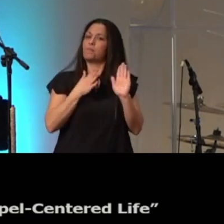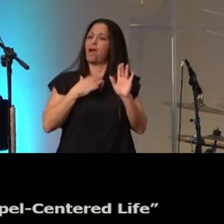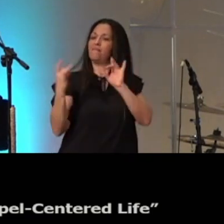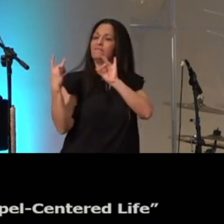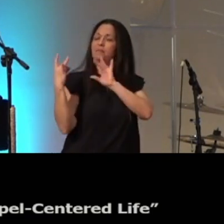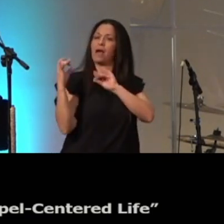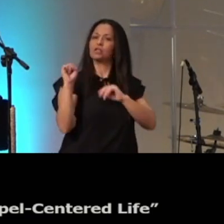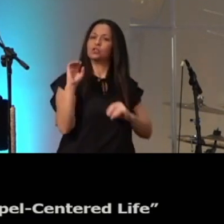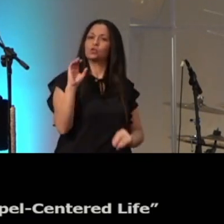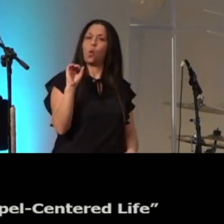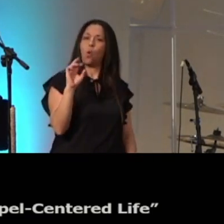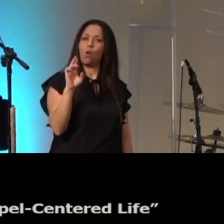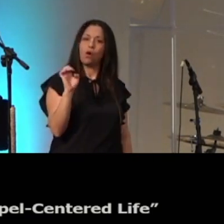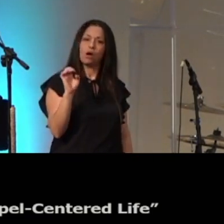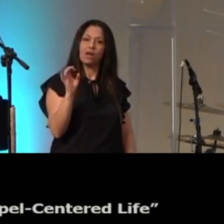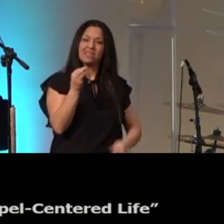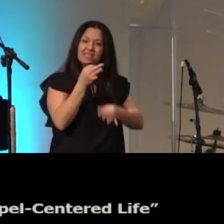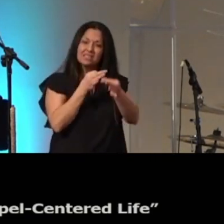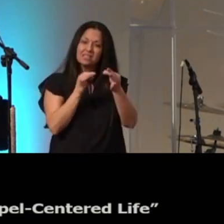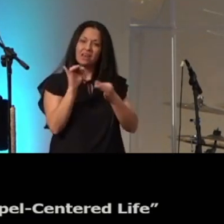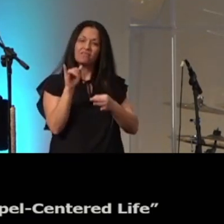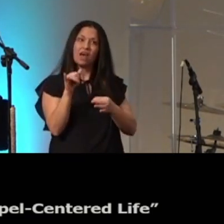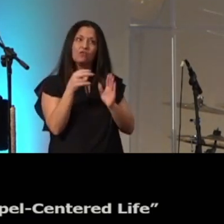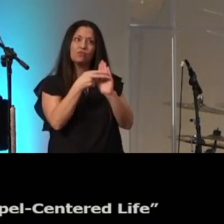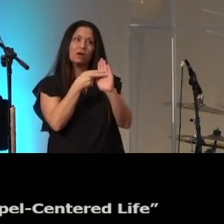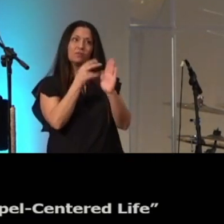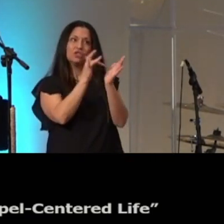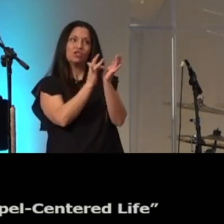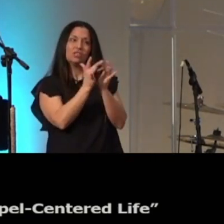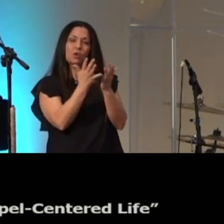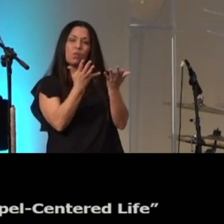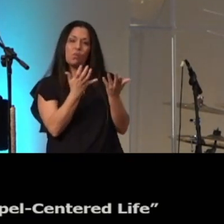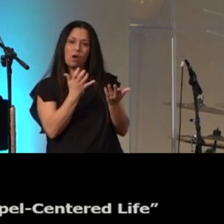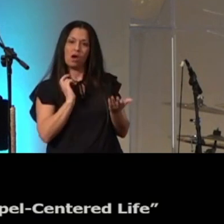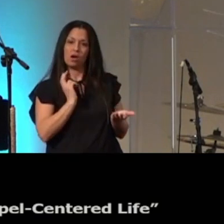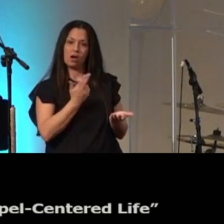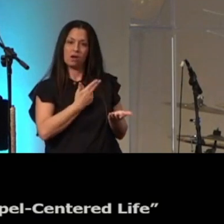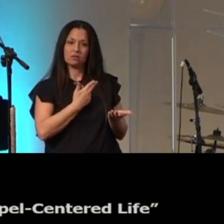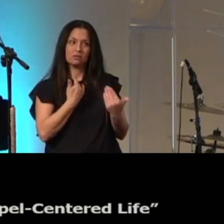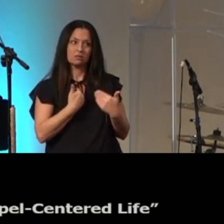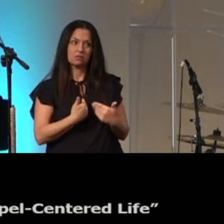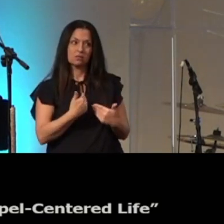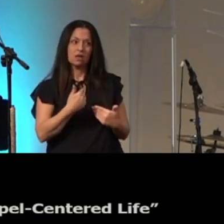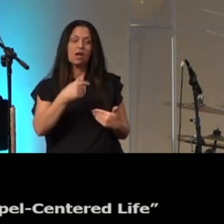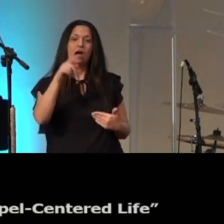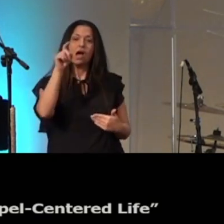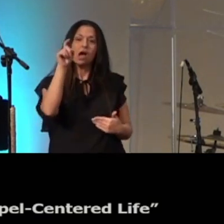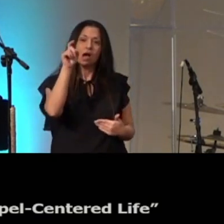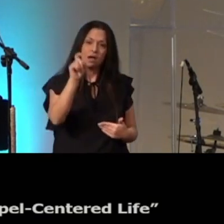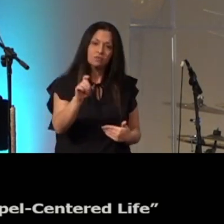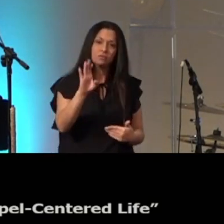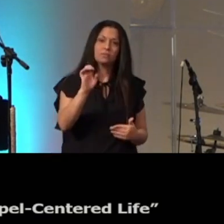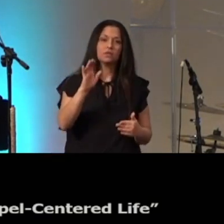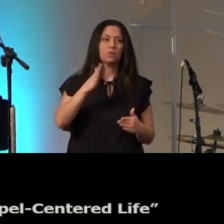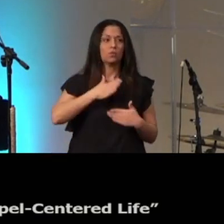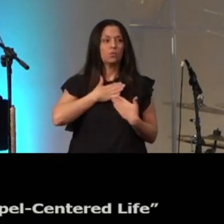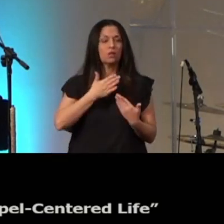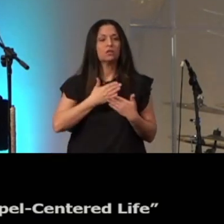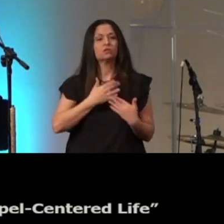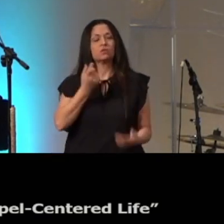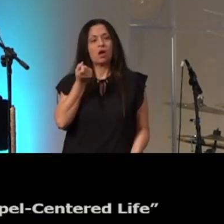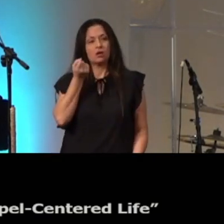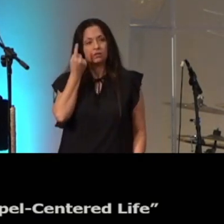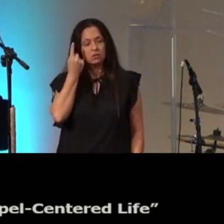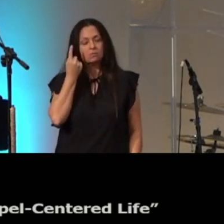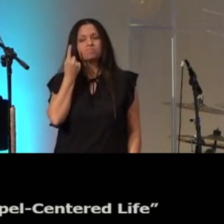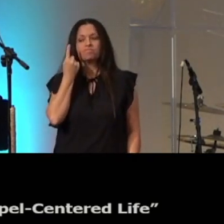instead of the reputation that Jesus wants to give you you have to be willing to discern and take